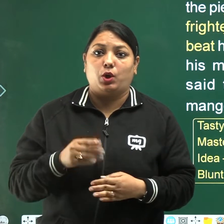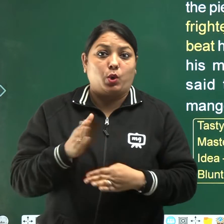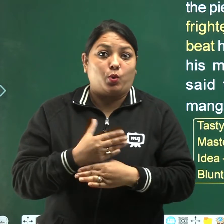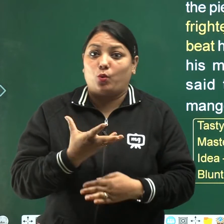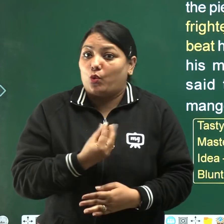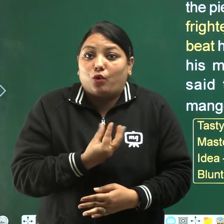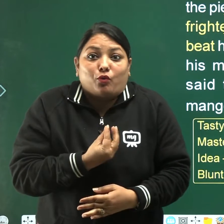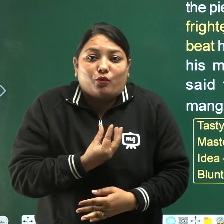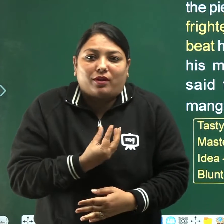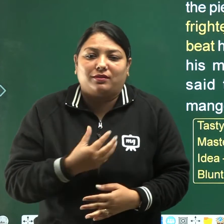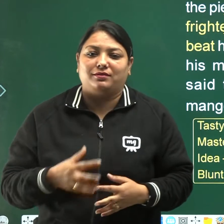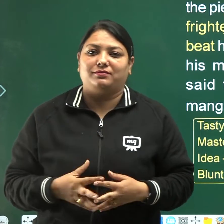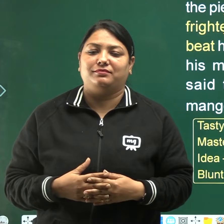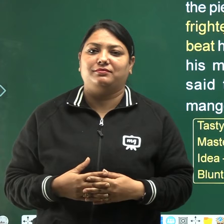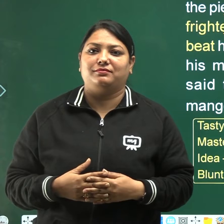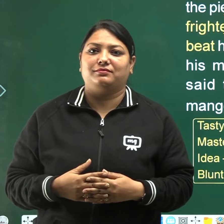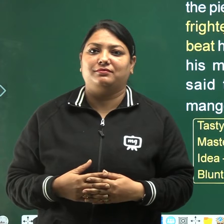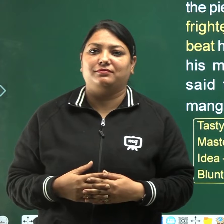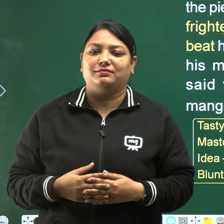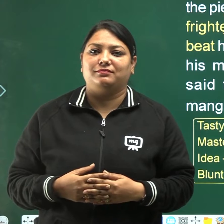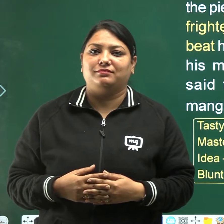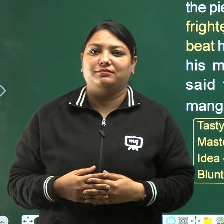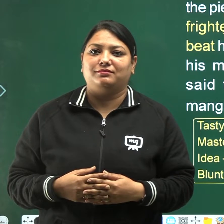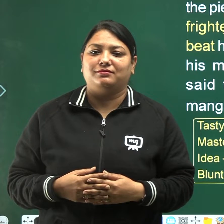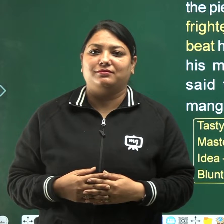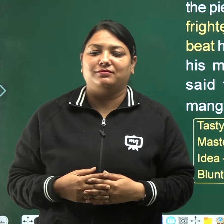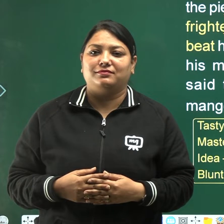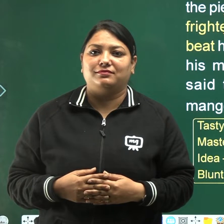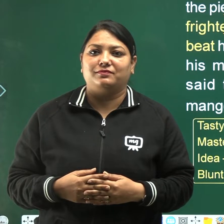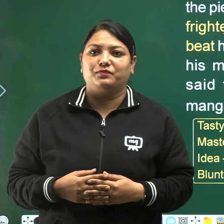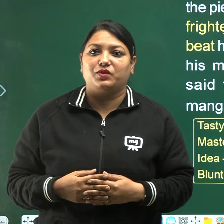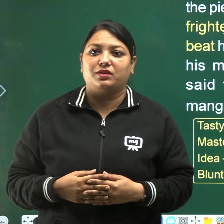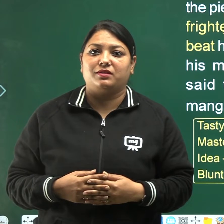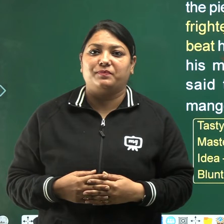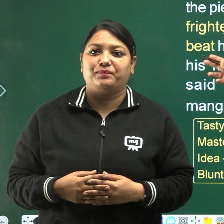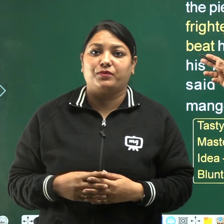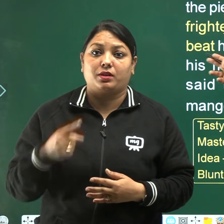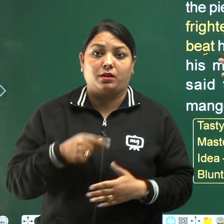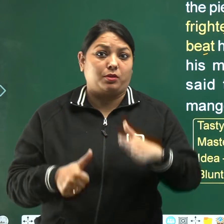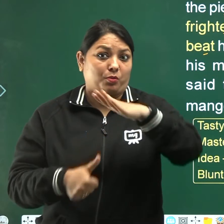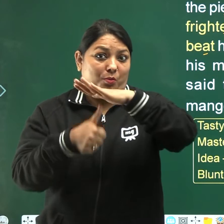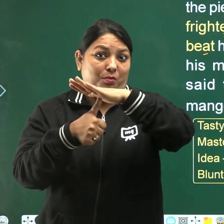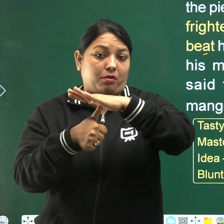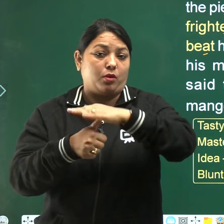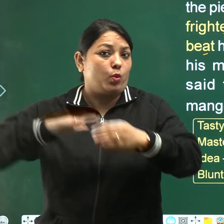that his master would beat him,